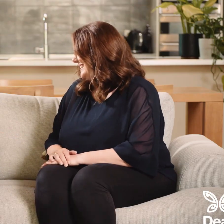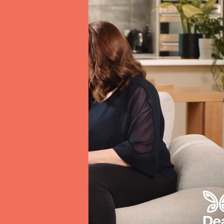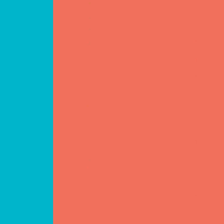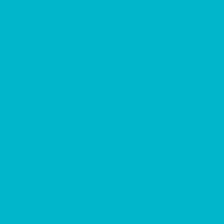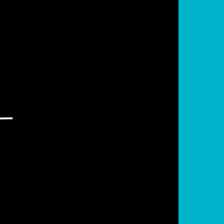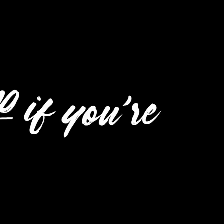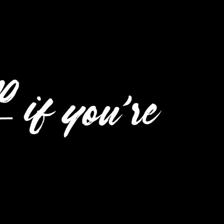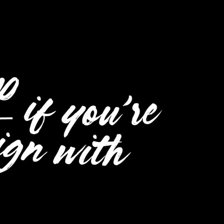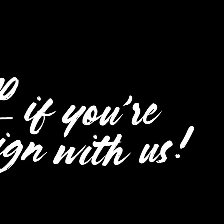different.